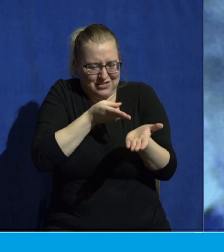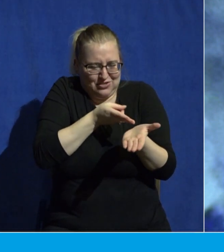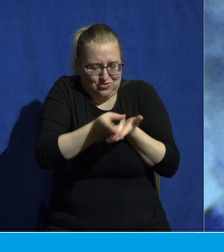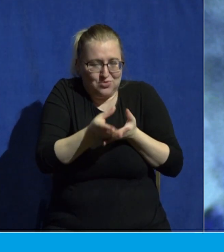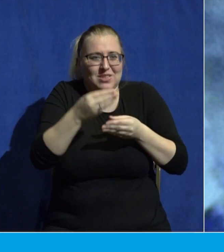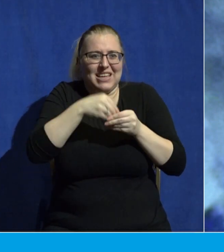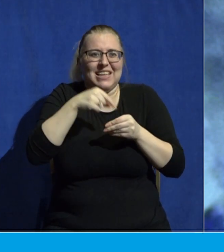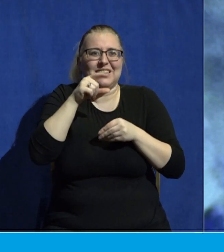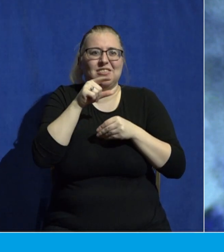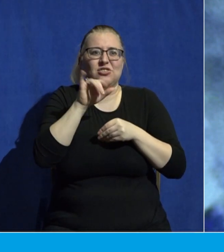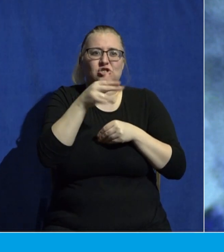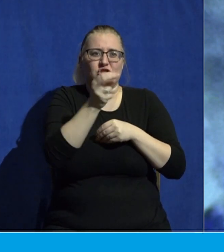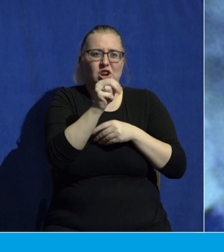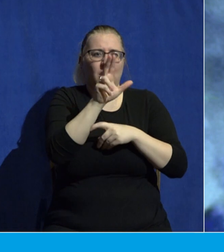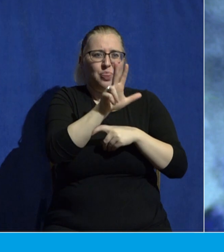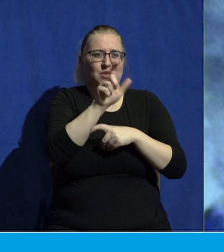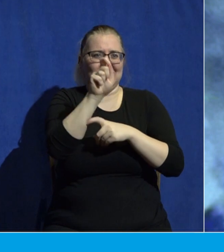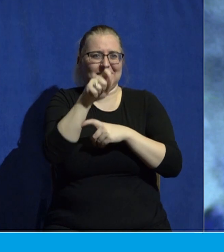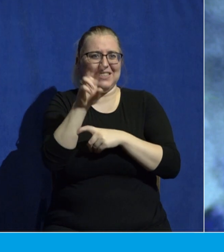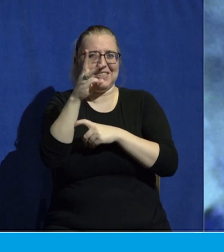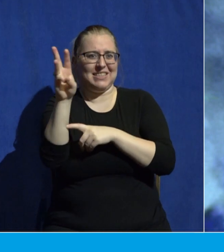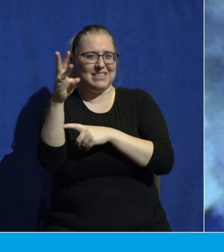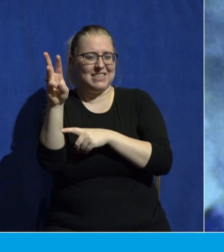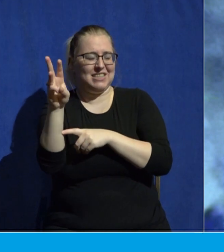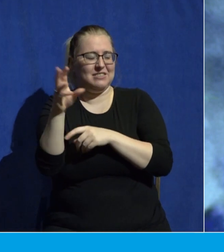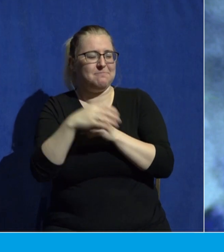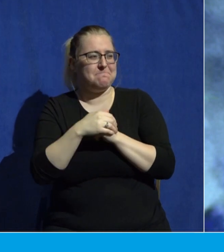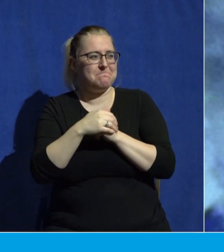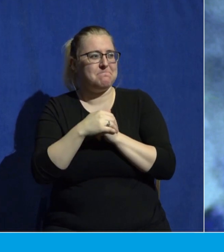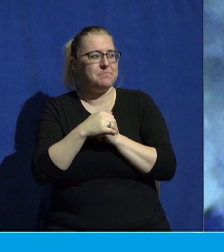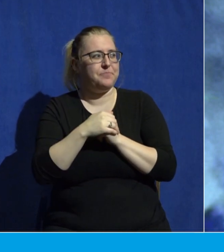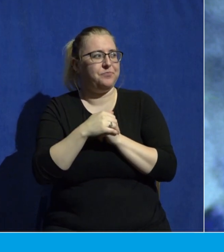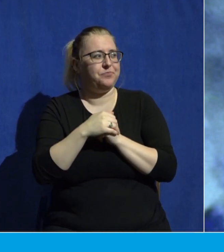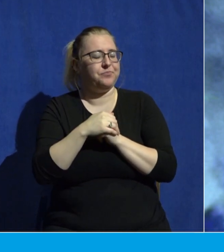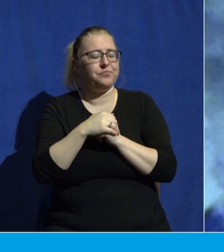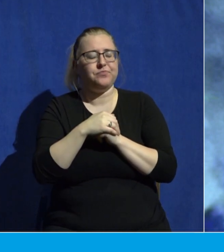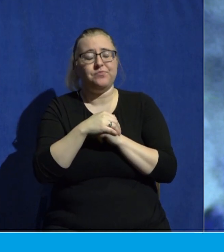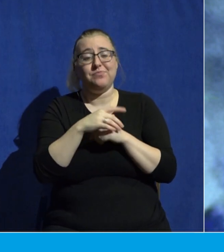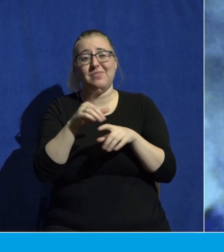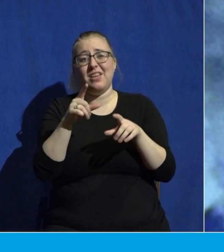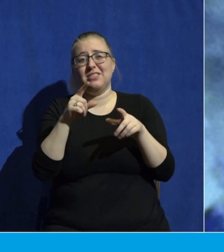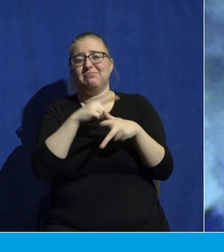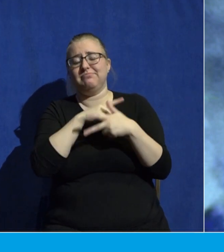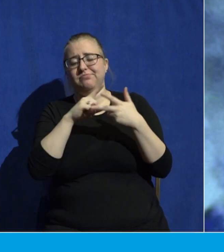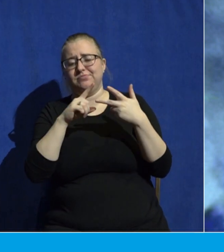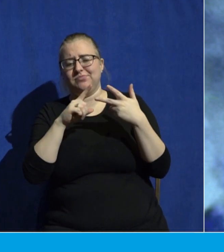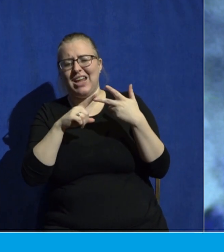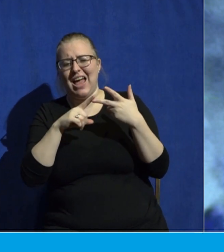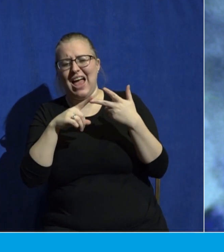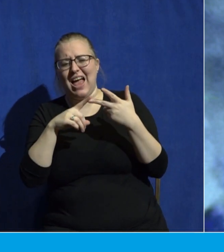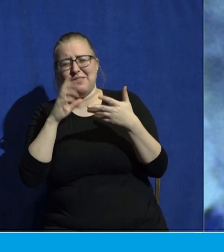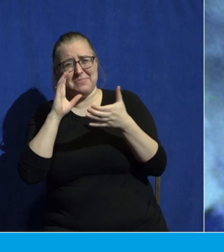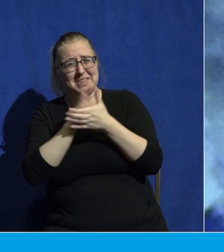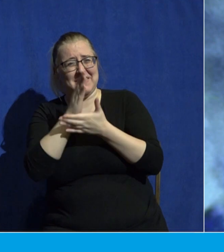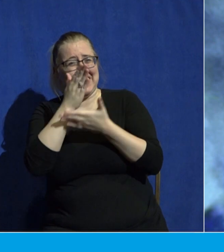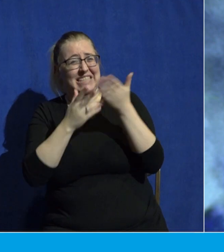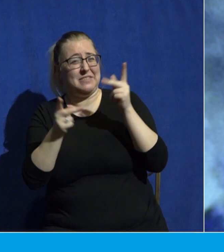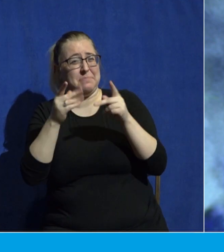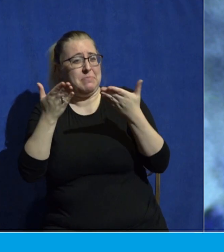your desires and your longings. But I also believe that there might be some people in here who have never heard of John 3, verse 16.